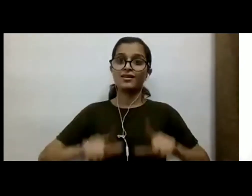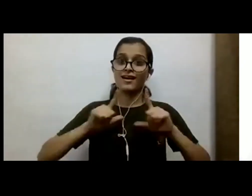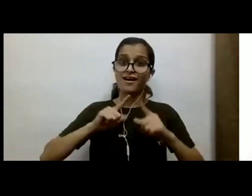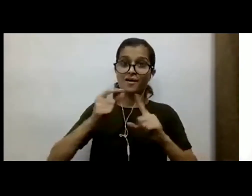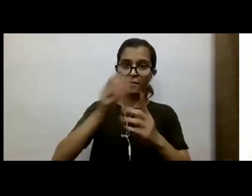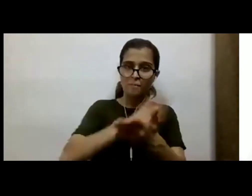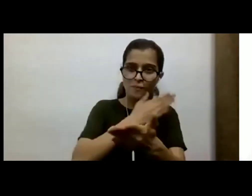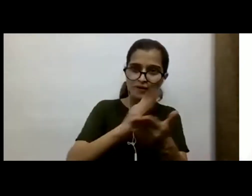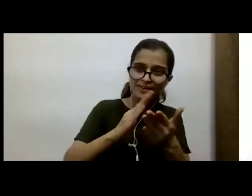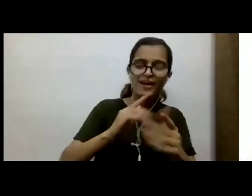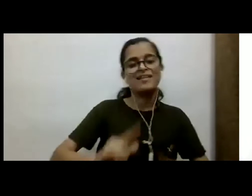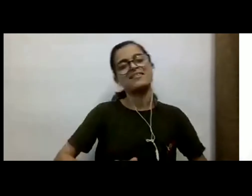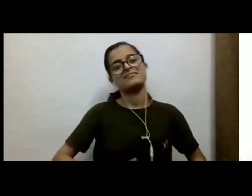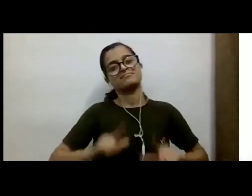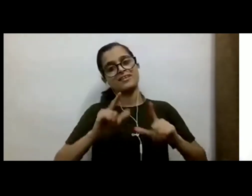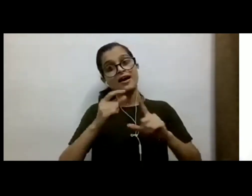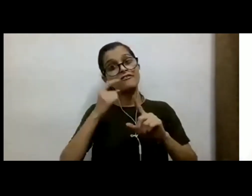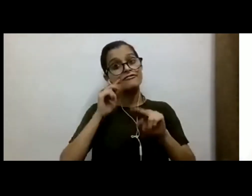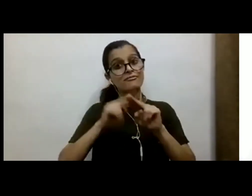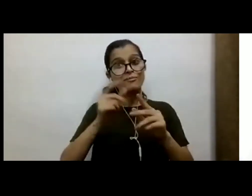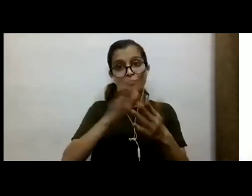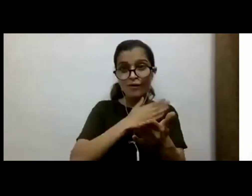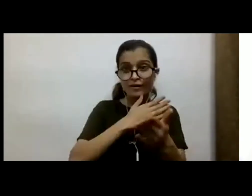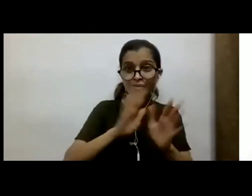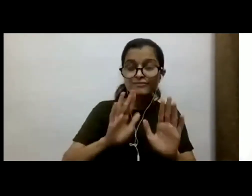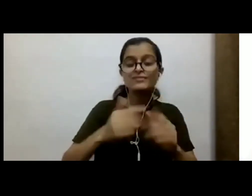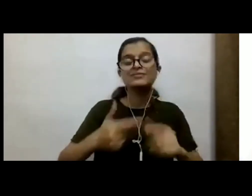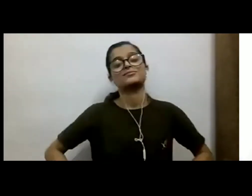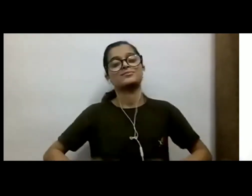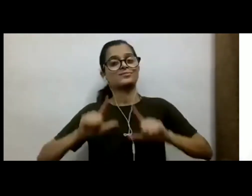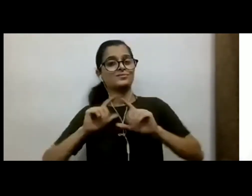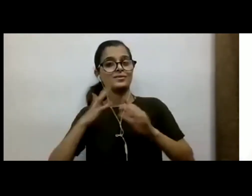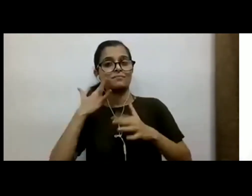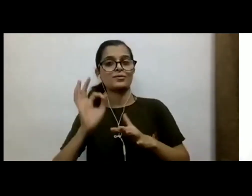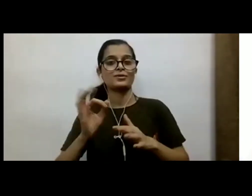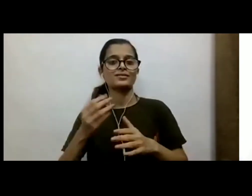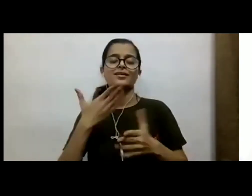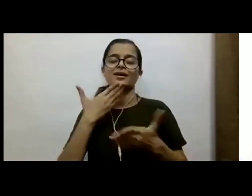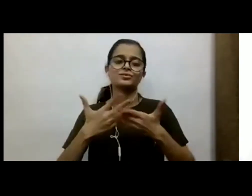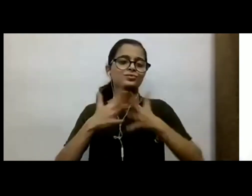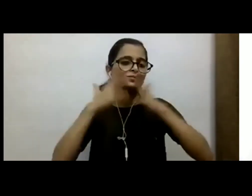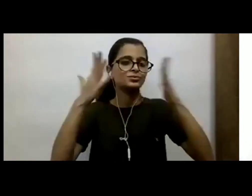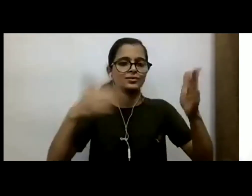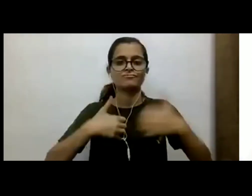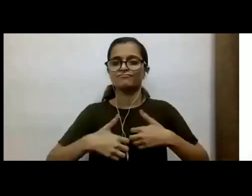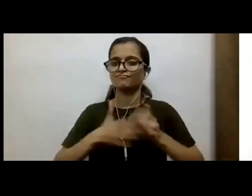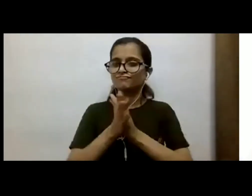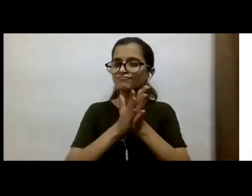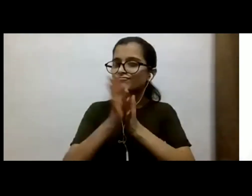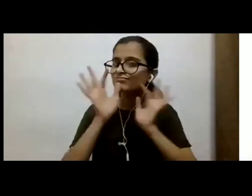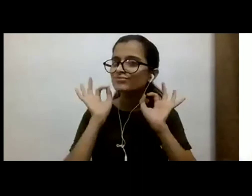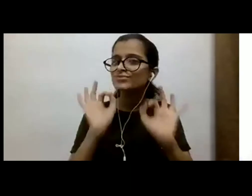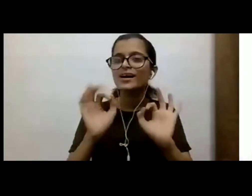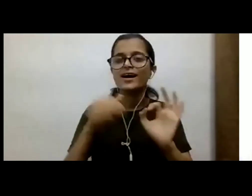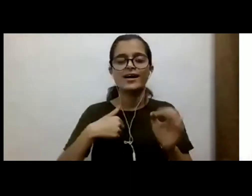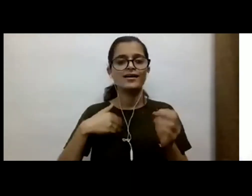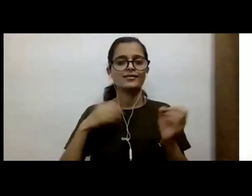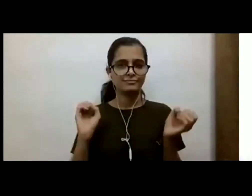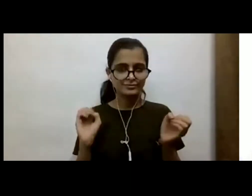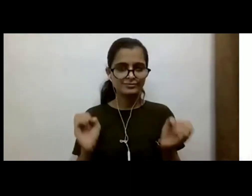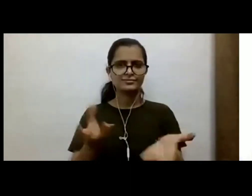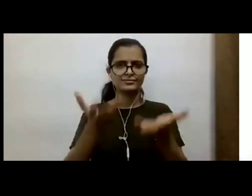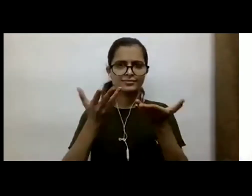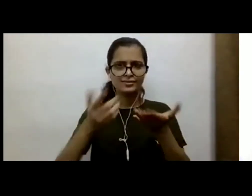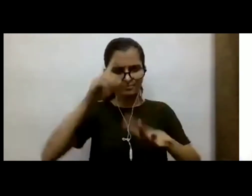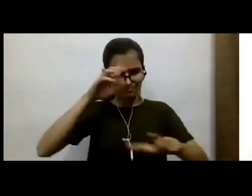So thank you, Sachin, for being our Gulzavji. Thank you so very much. Okay. I am passionate. And I will begin. had not planned